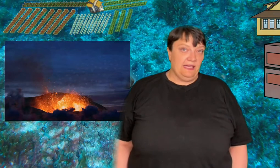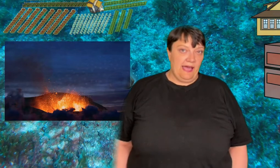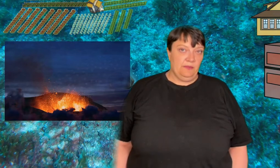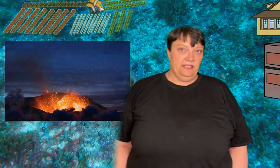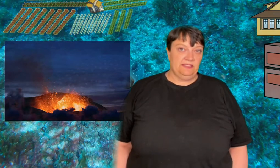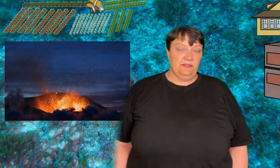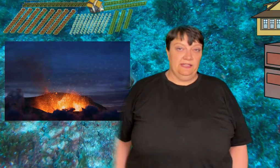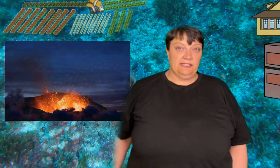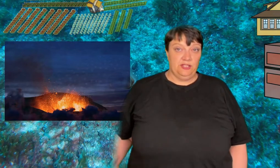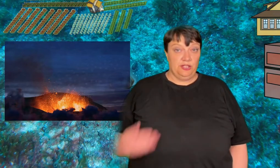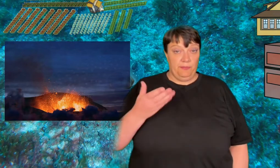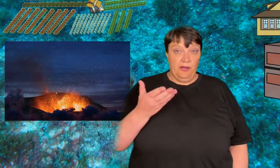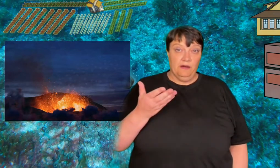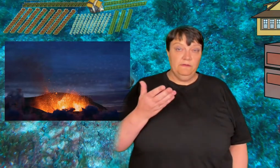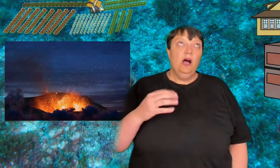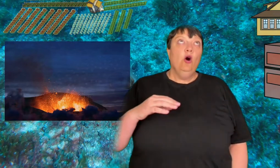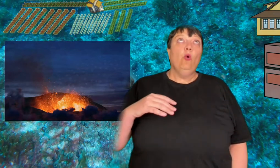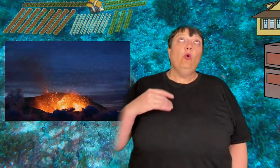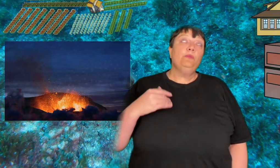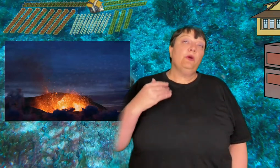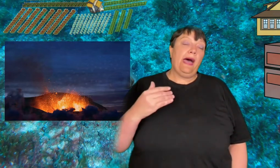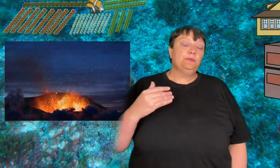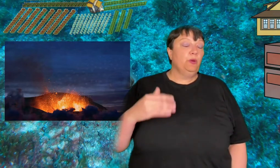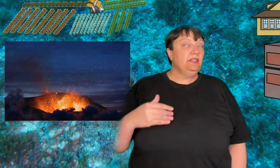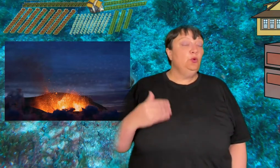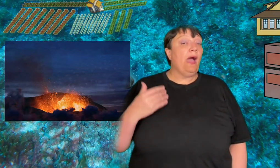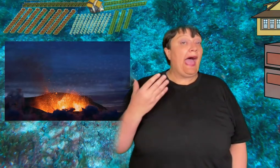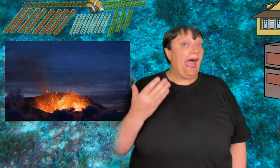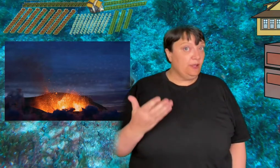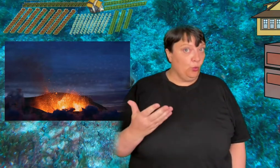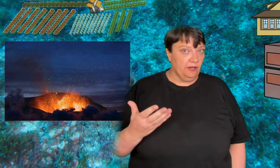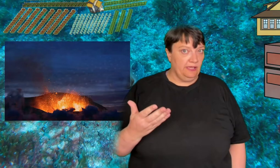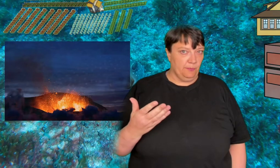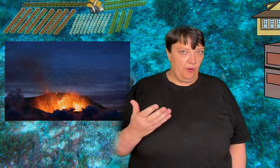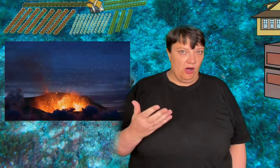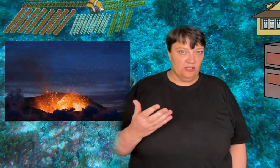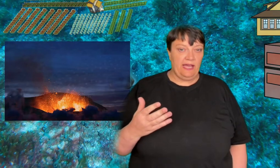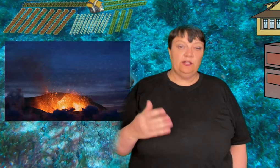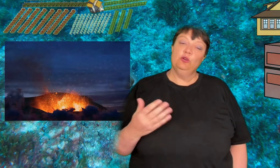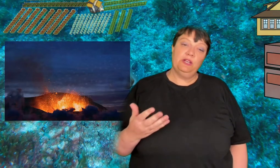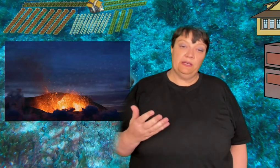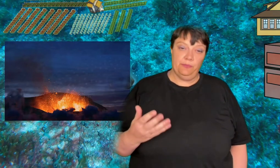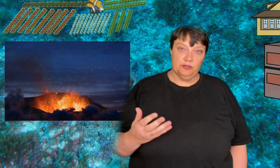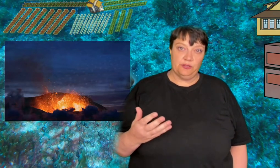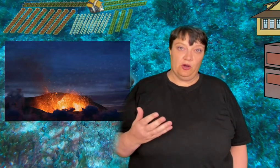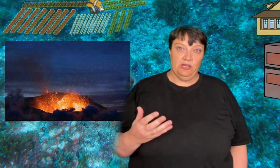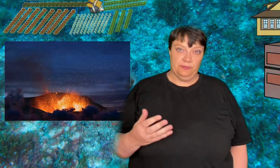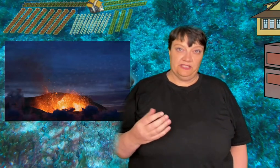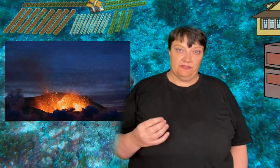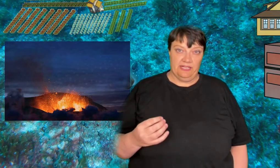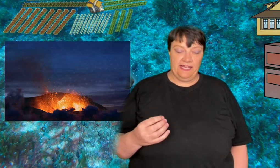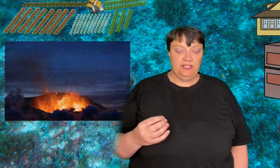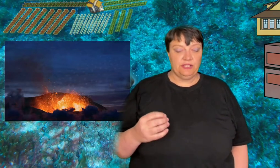have a land-based civilization above or perhaps whether you had one in the past and you're looking at a post